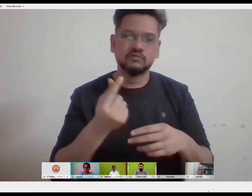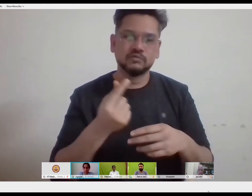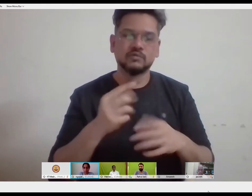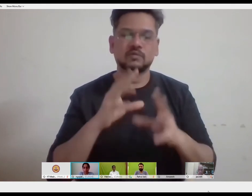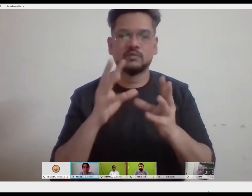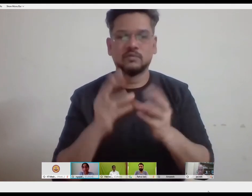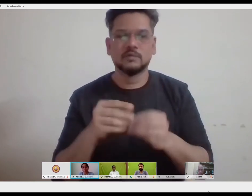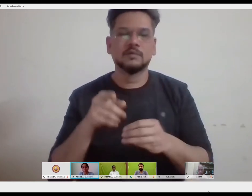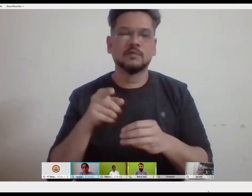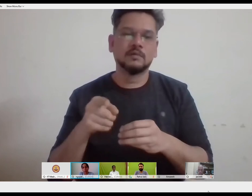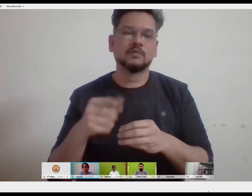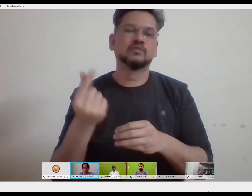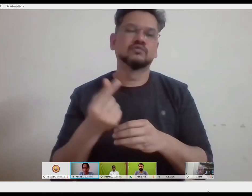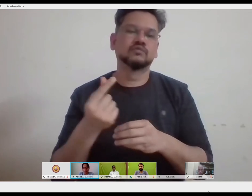medical model. And that is what was prevalent